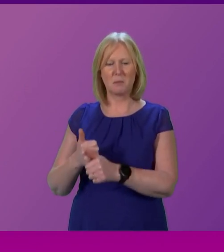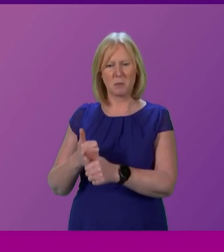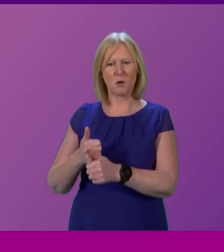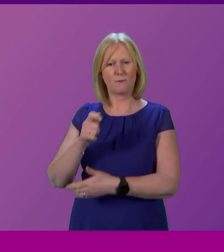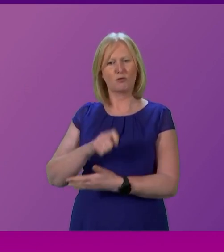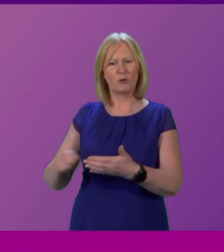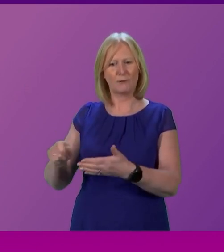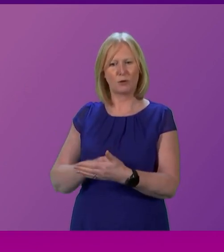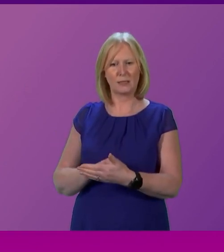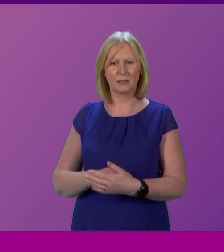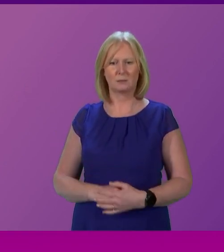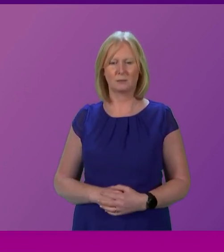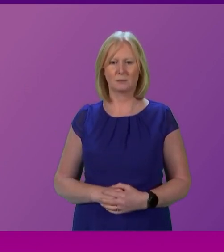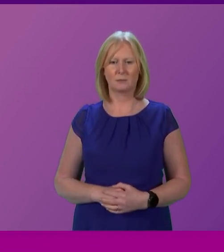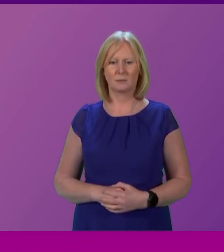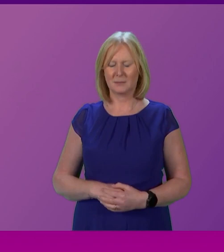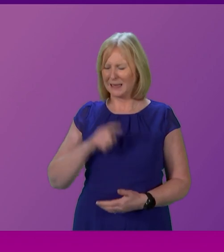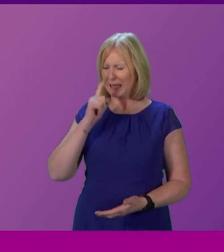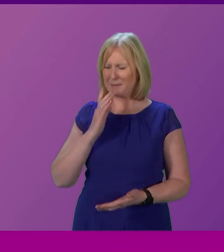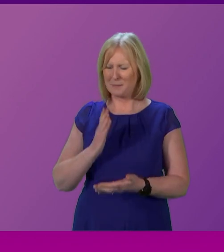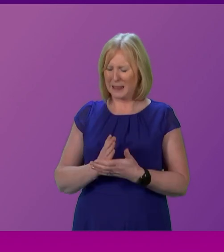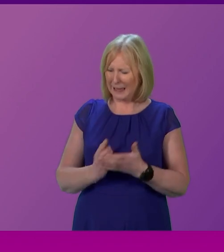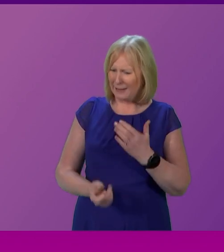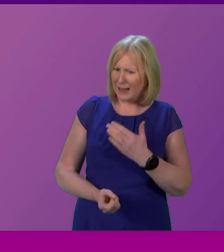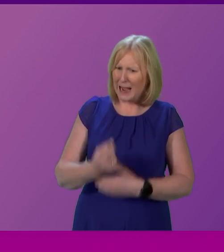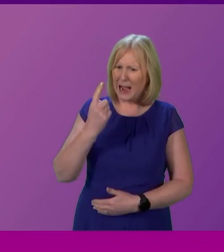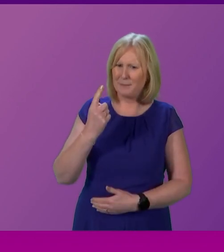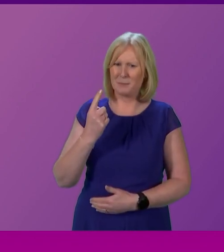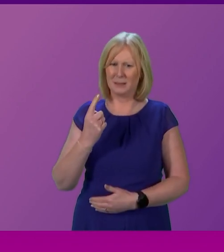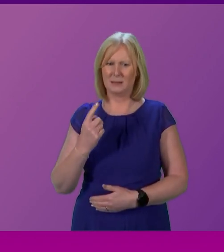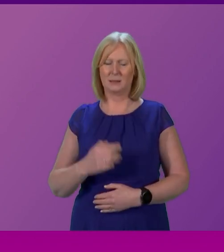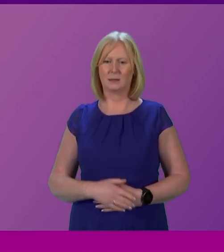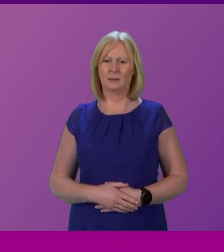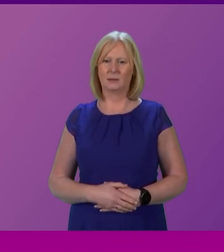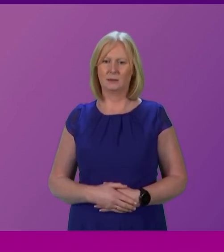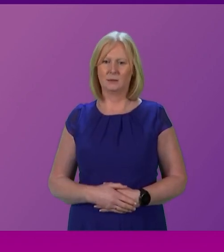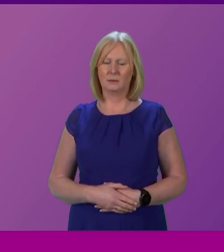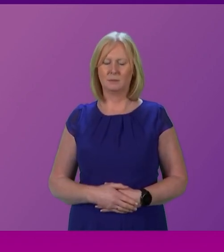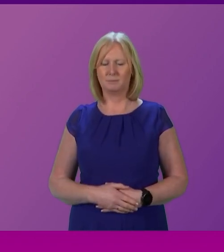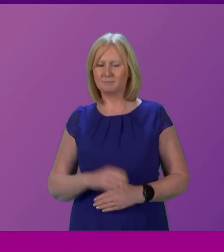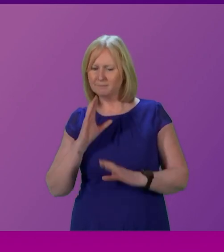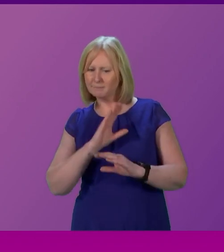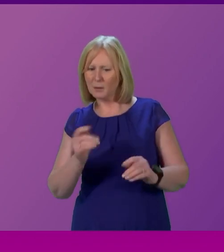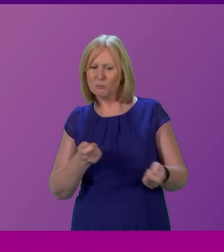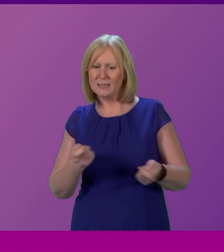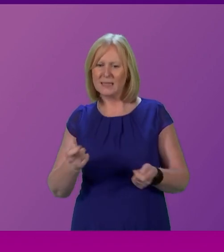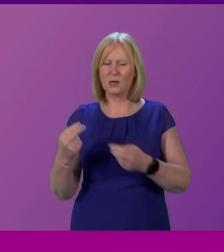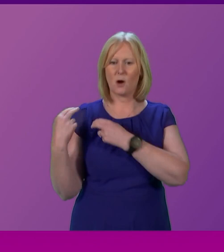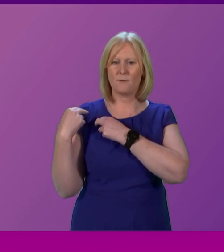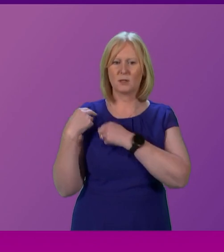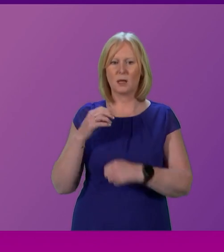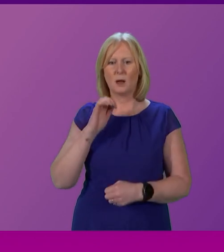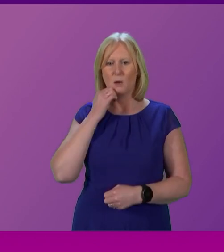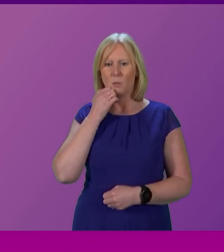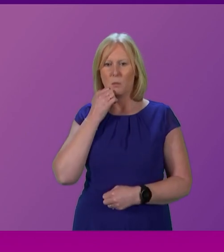referendum. He said, I quote, I can't believe this has happened. Air quality knows no boundaries. Presiding officer, in this debate we will hear a lot about